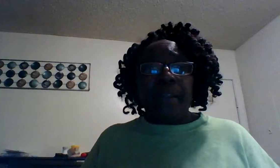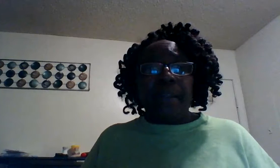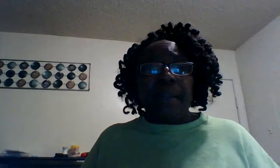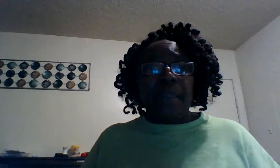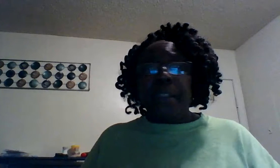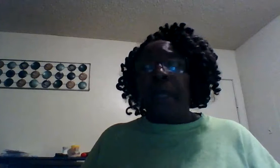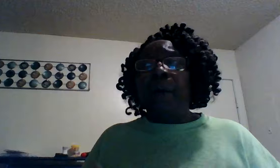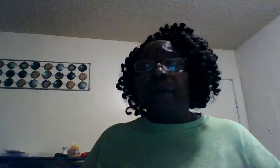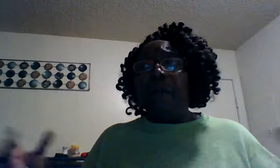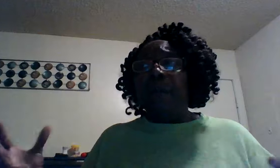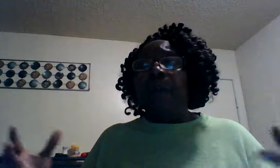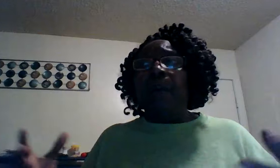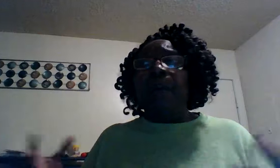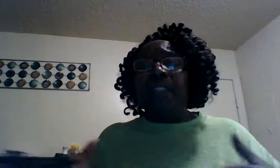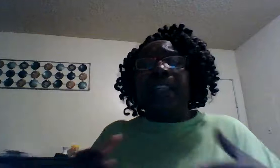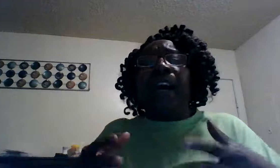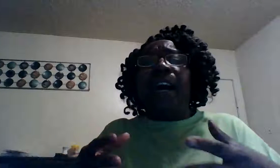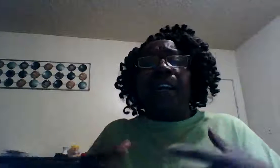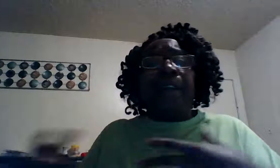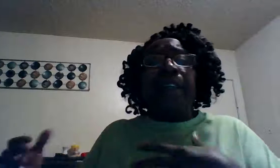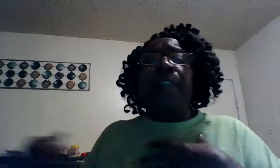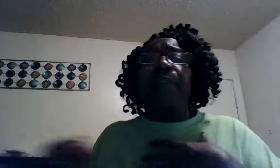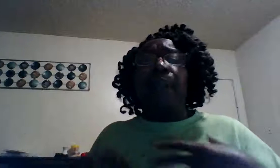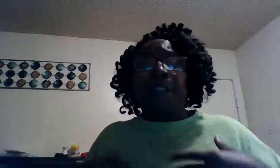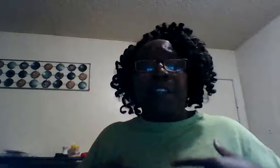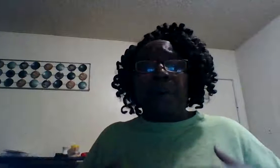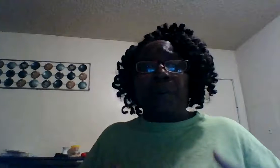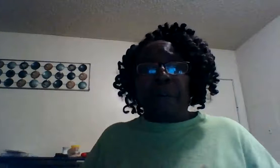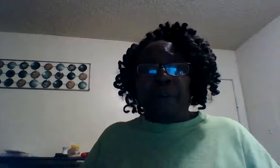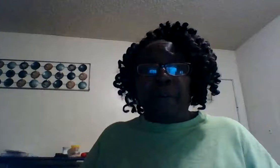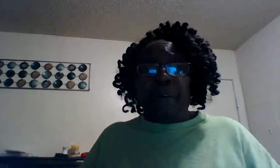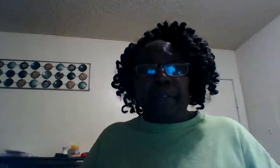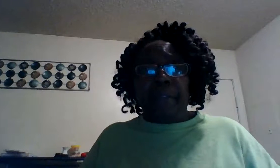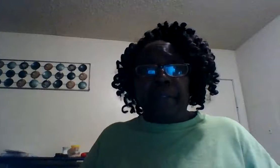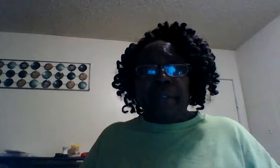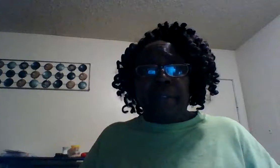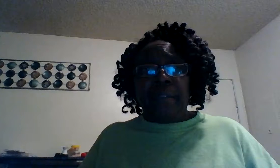but he said oh go on because the God already knew Job see